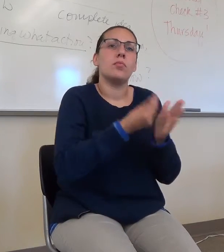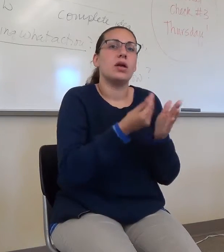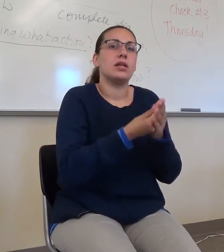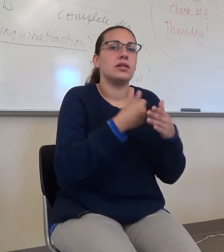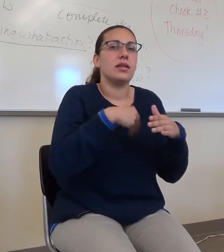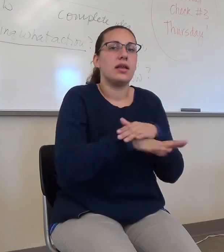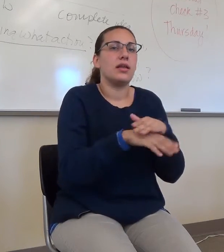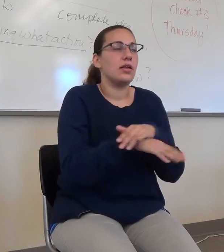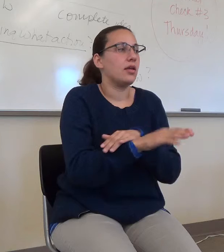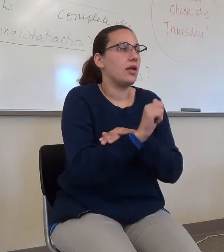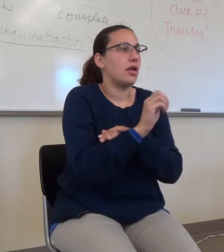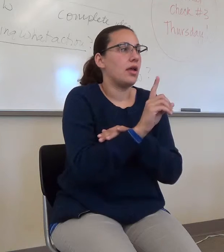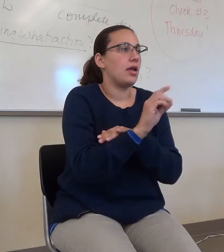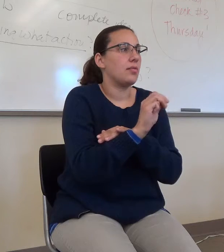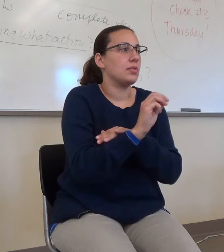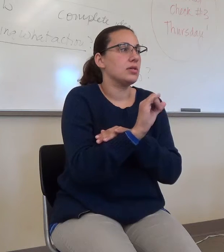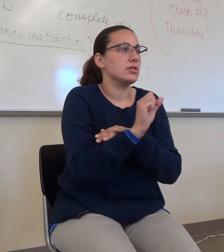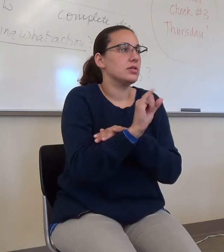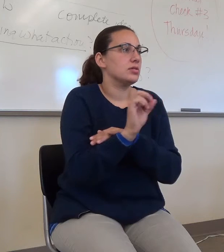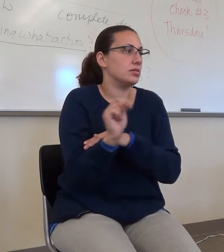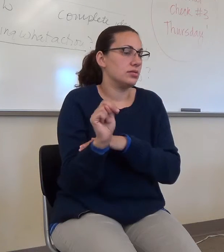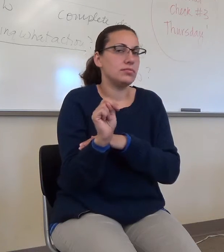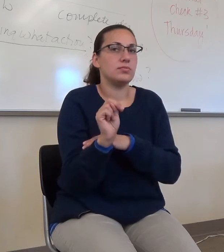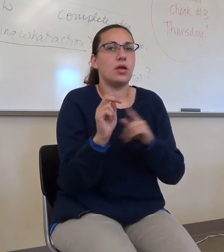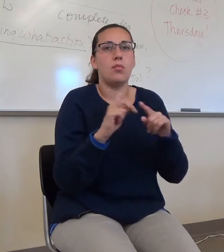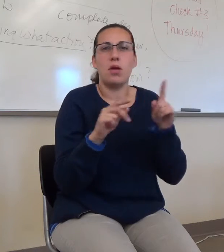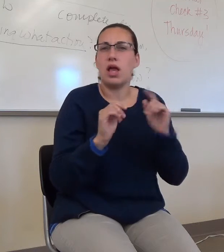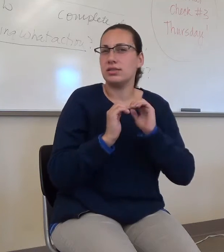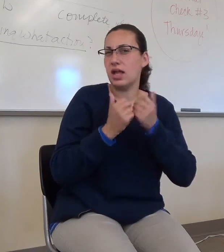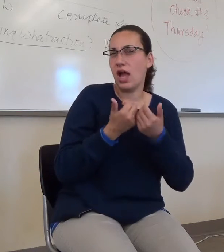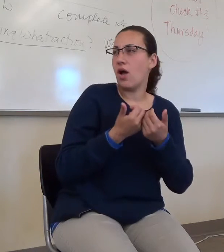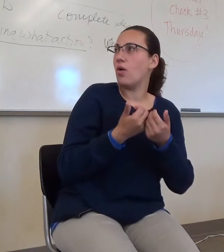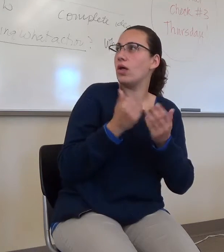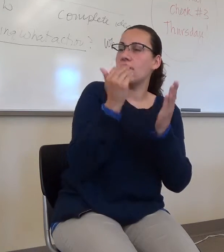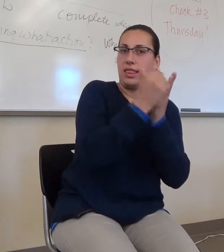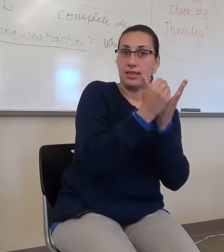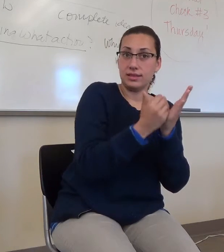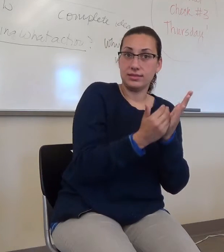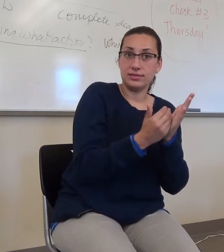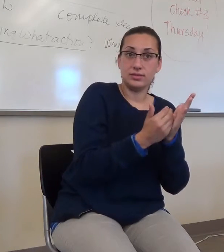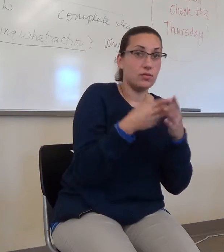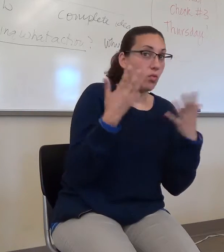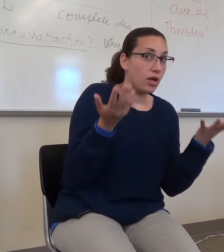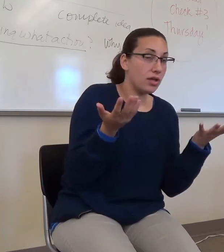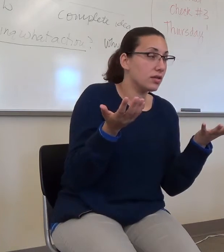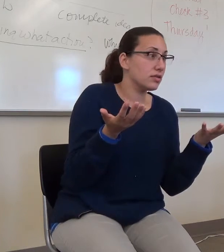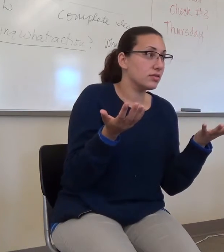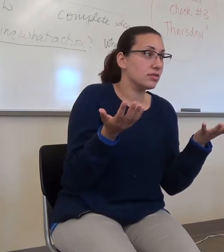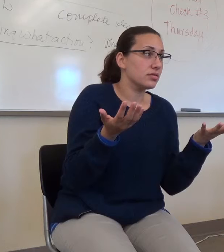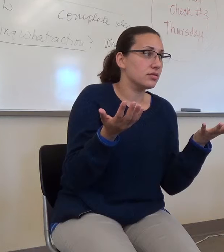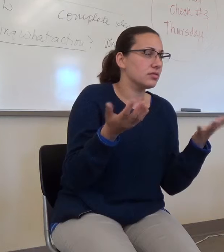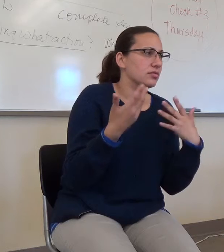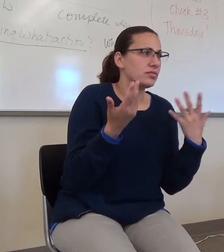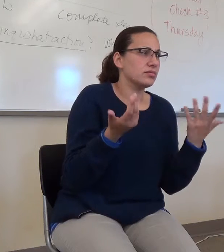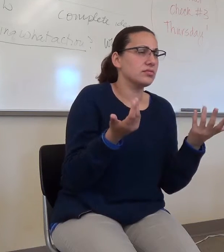Yeah. This is a list of how America professionalized baseball.